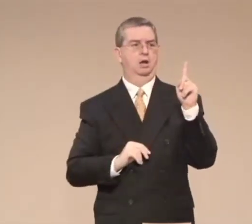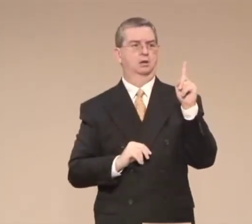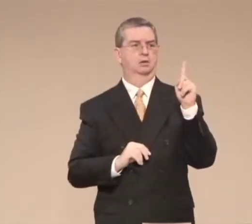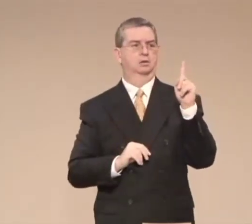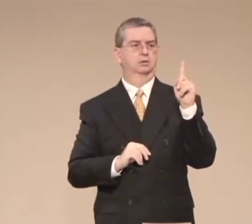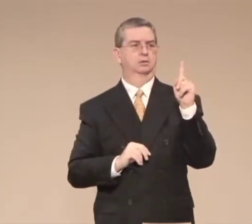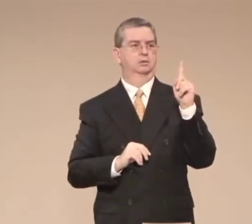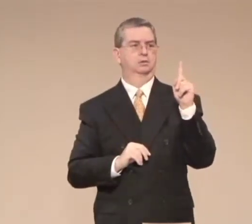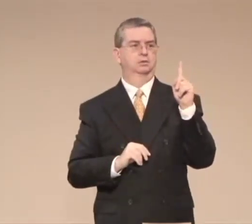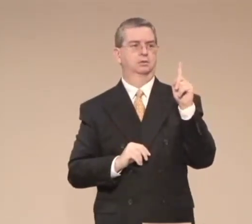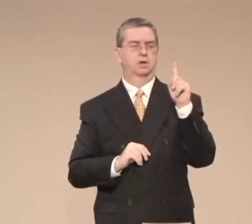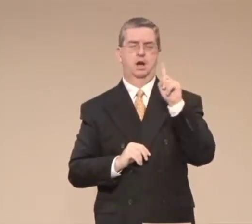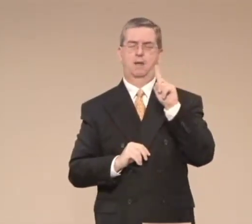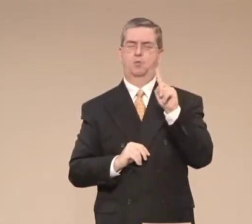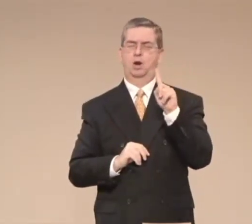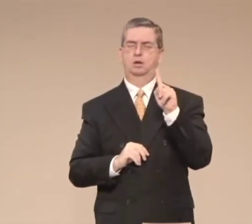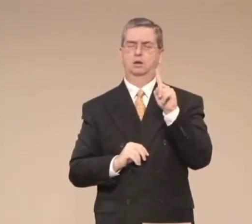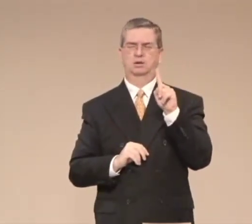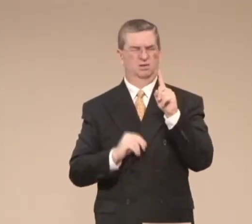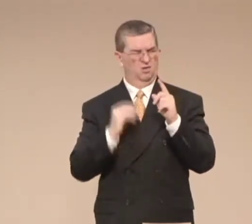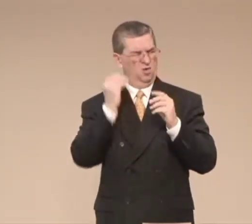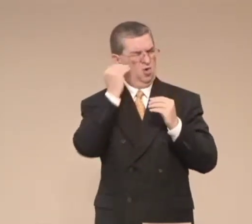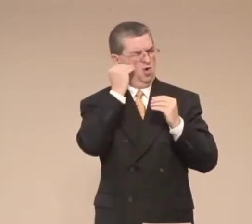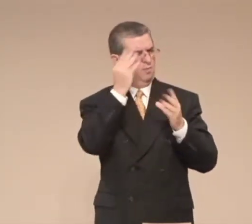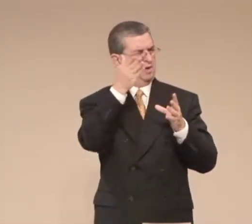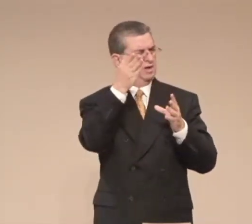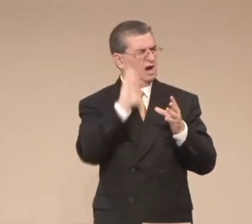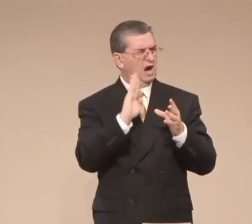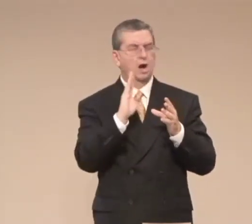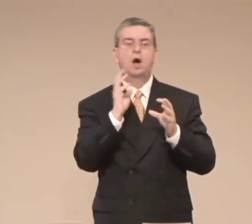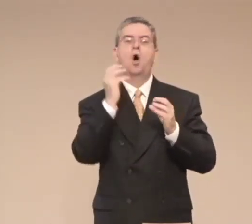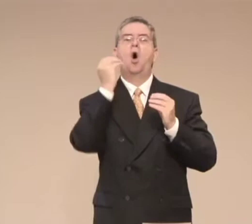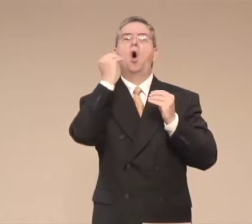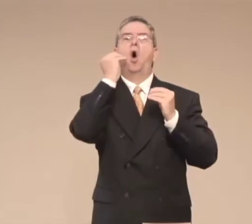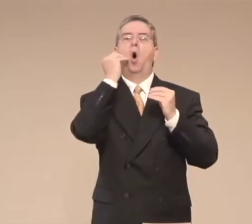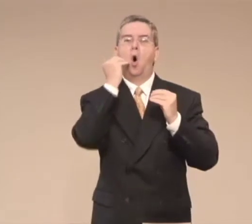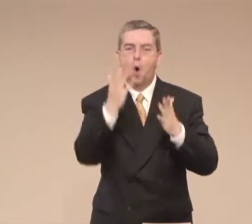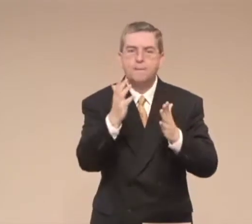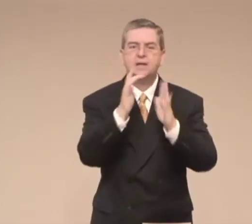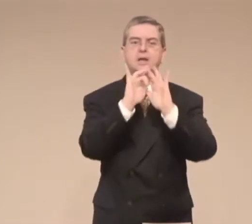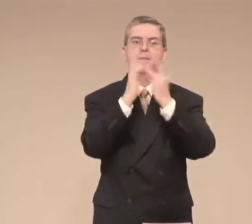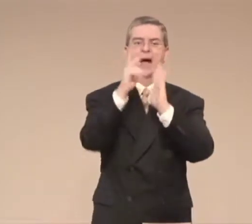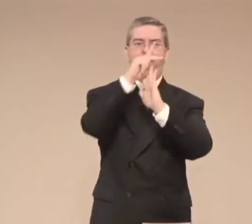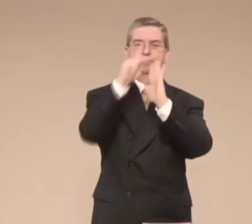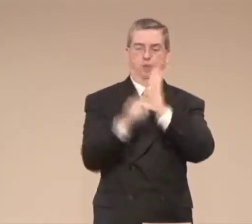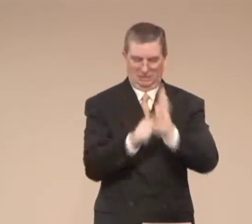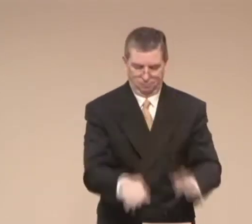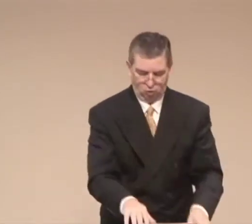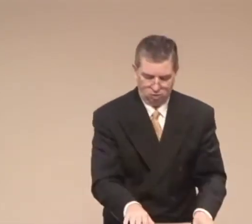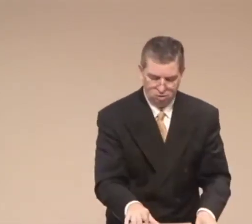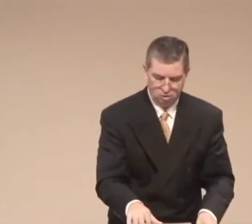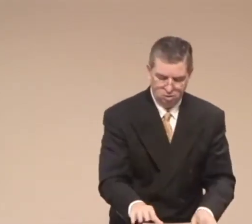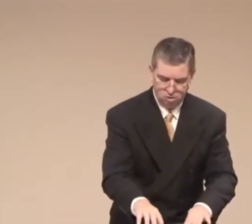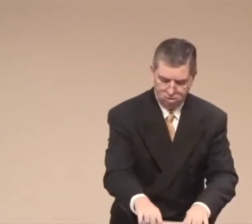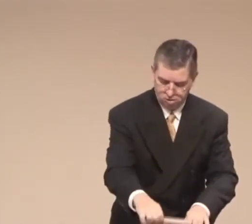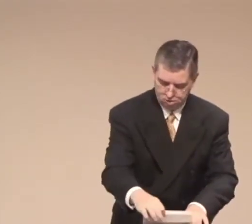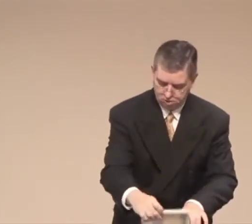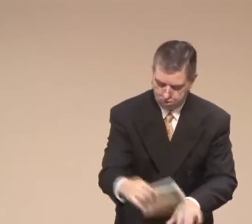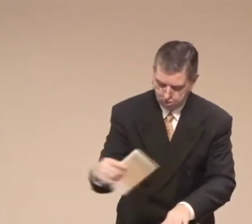And it doesn't matter if it's the mother or the father. They must obey God. That is